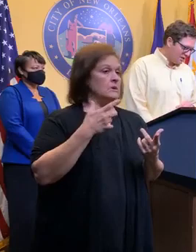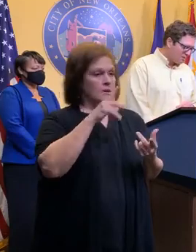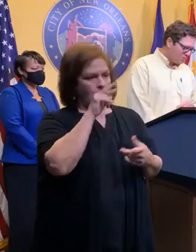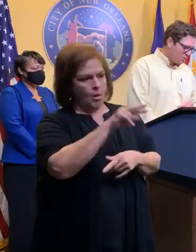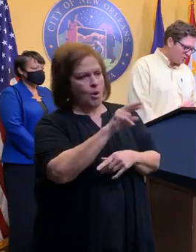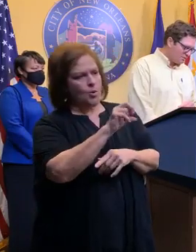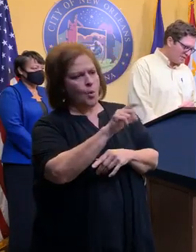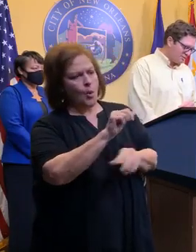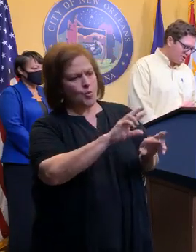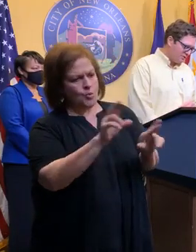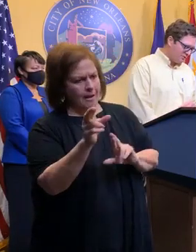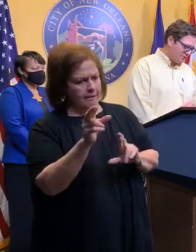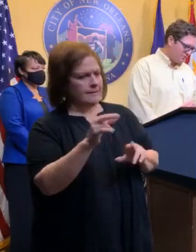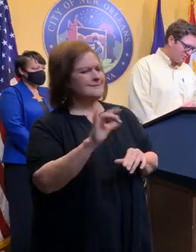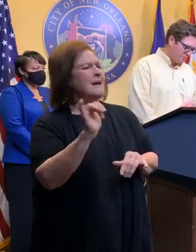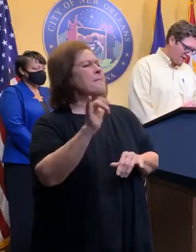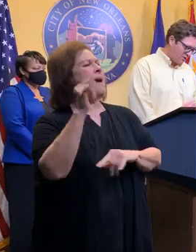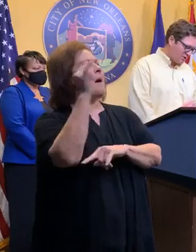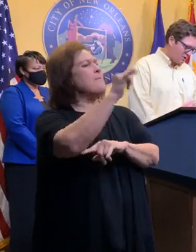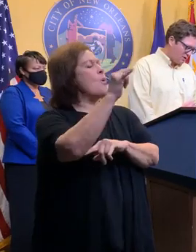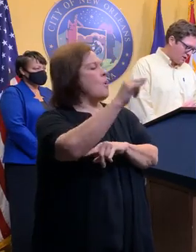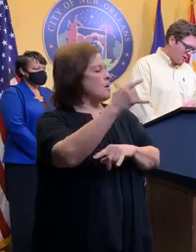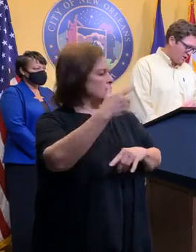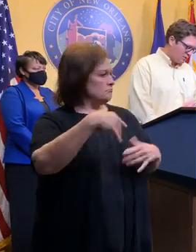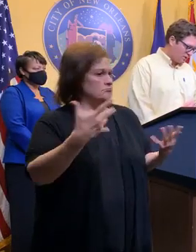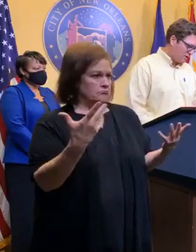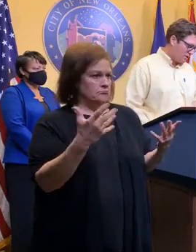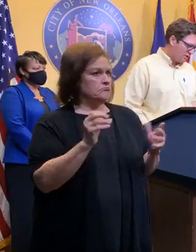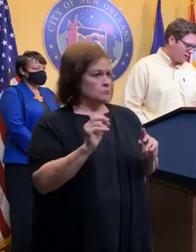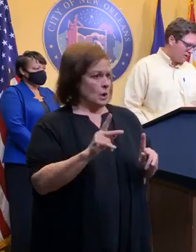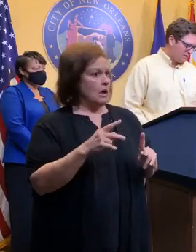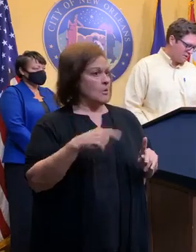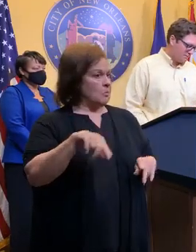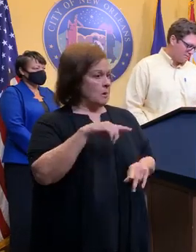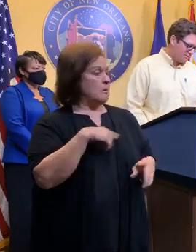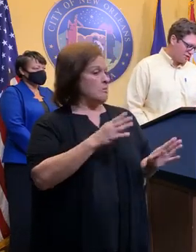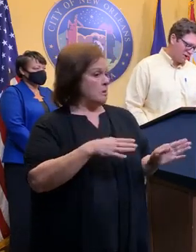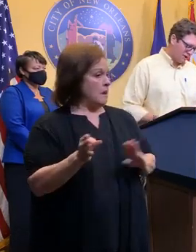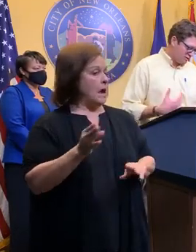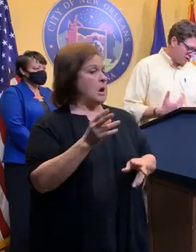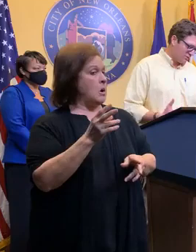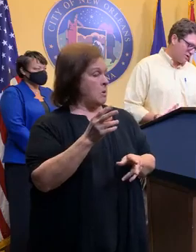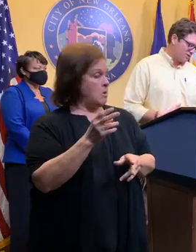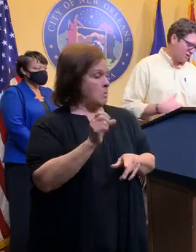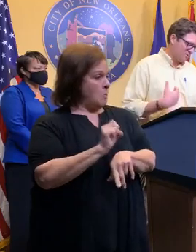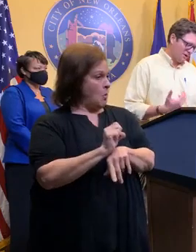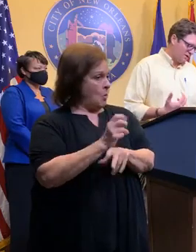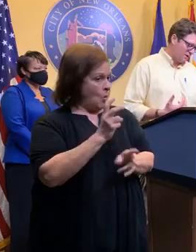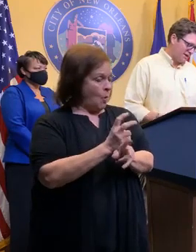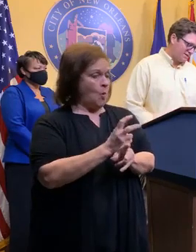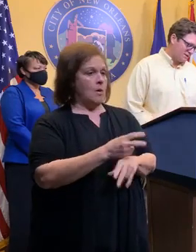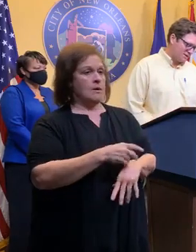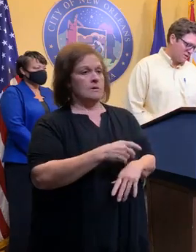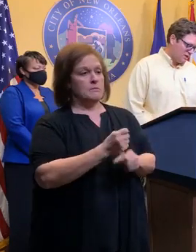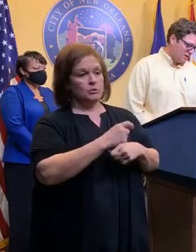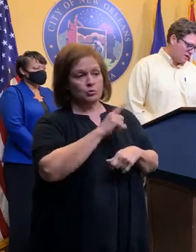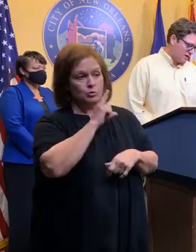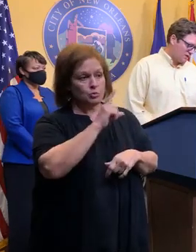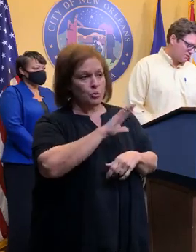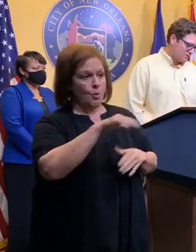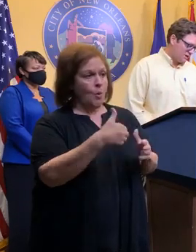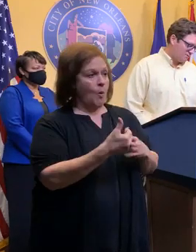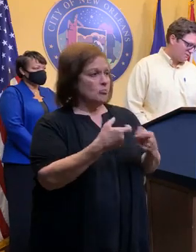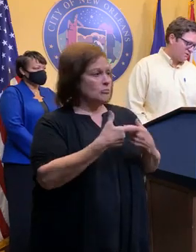Same with the airport. But everybody's prepared, working hard, and checking our generators, keeping all our assets